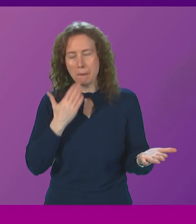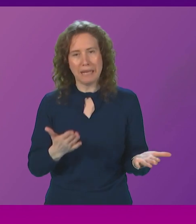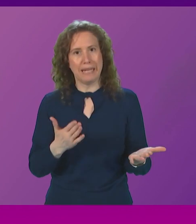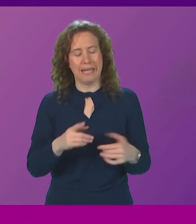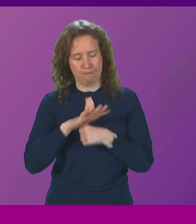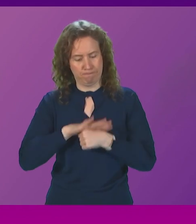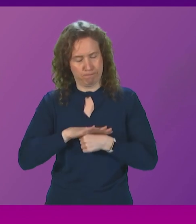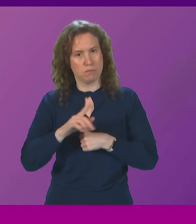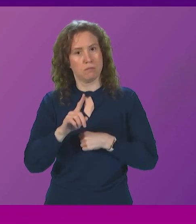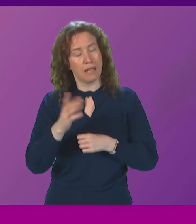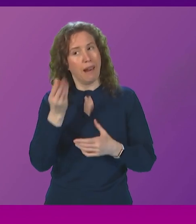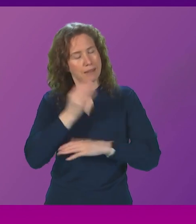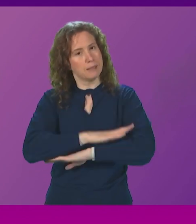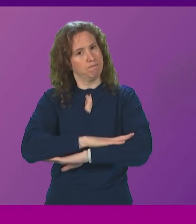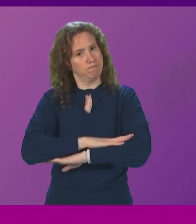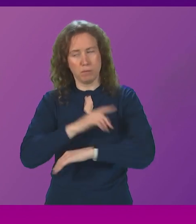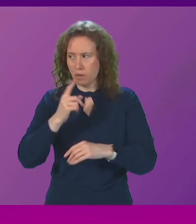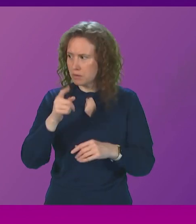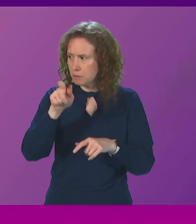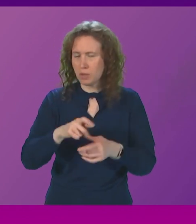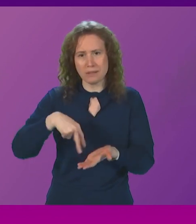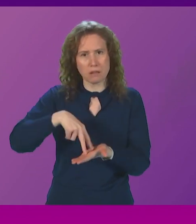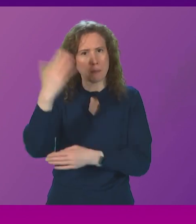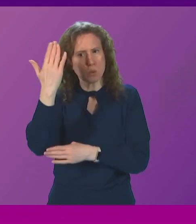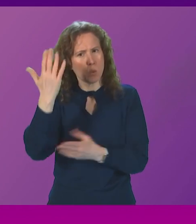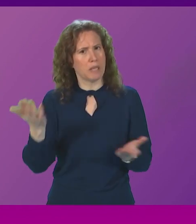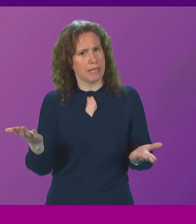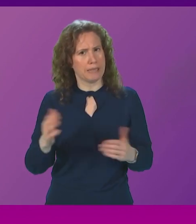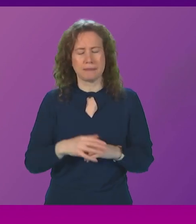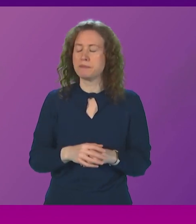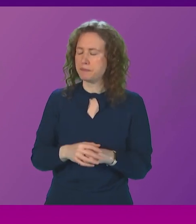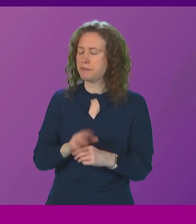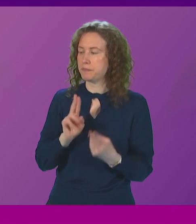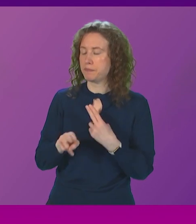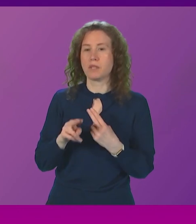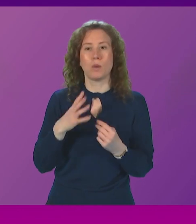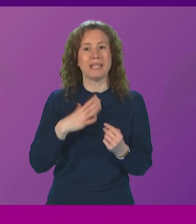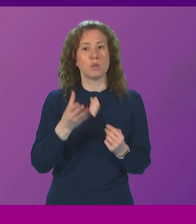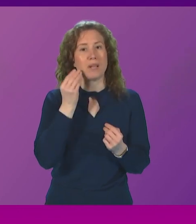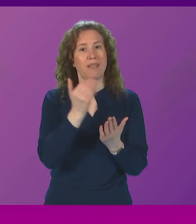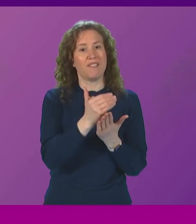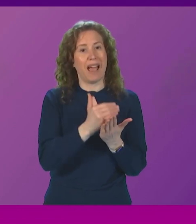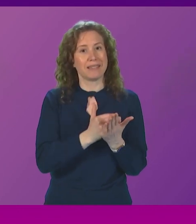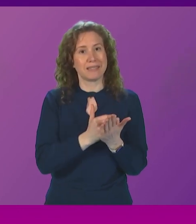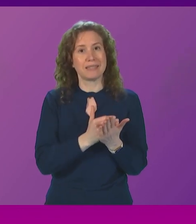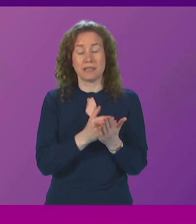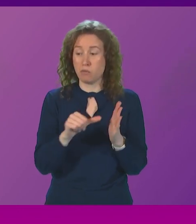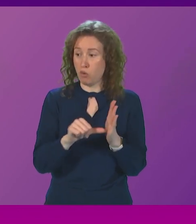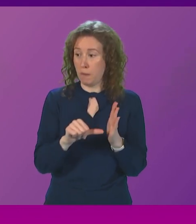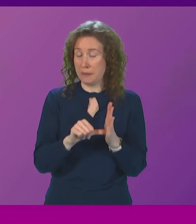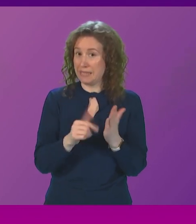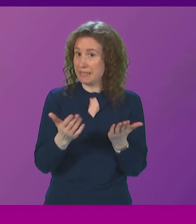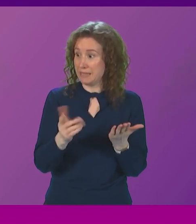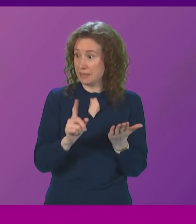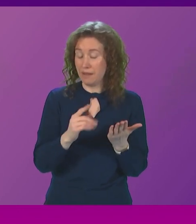keep them to themselves while other members are on their feet. to hear the facts and that is the problem presiding officer because the facts